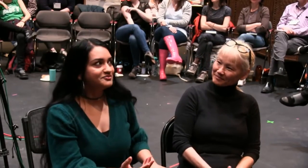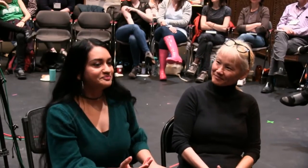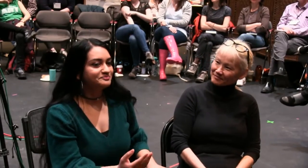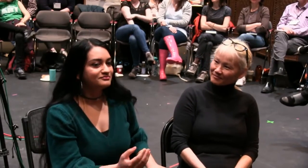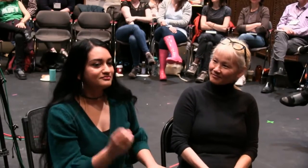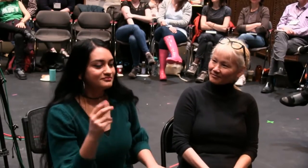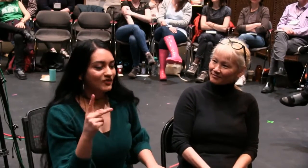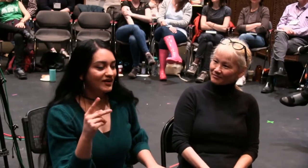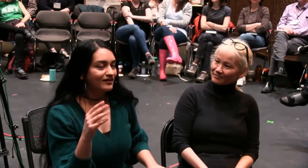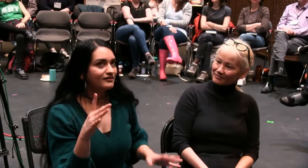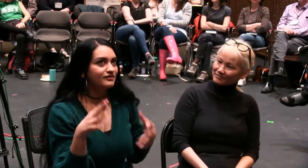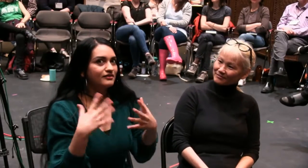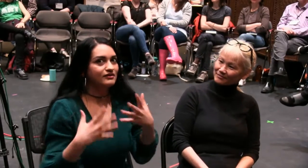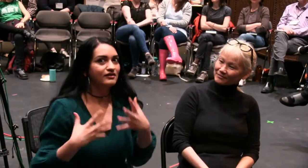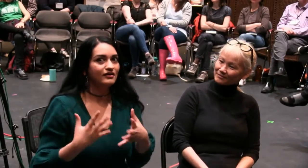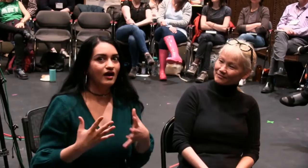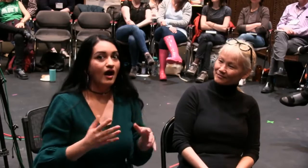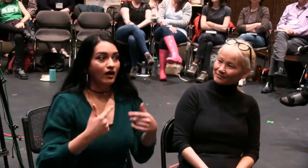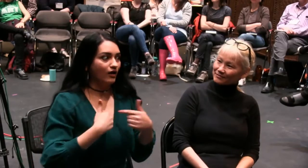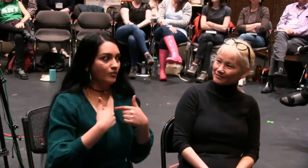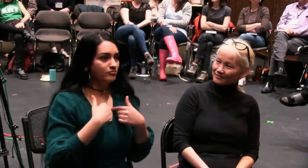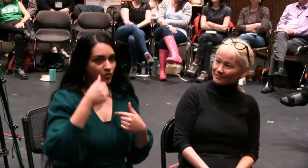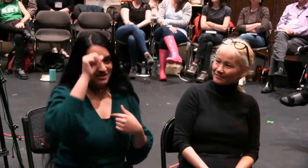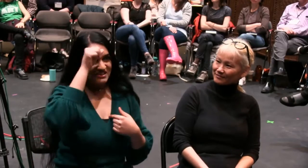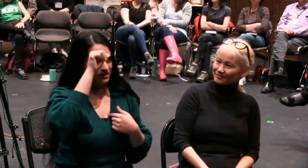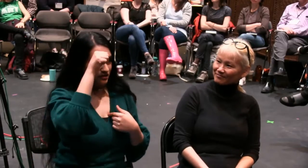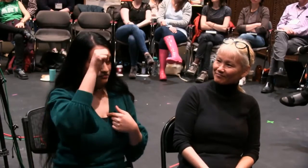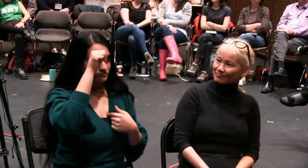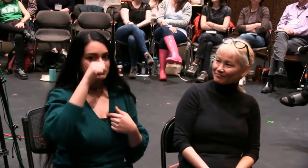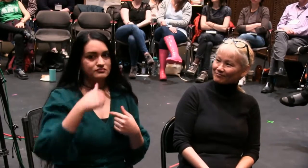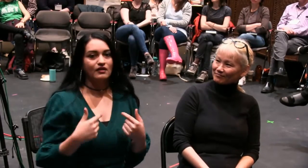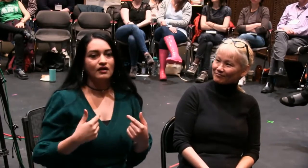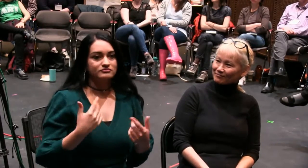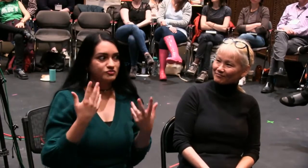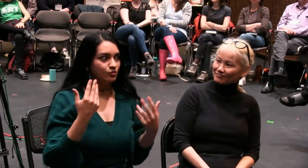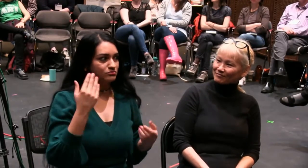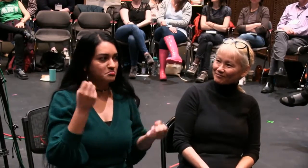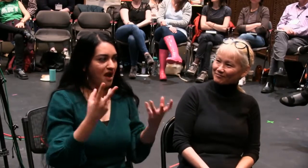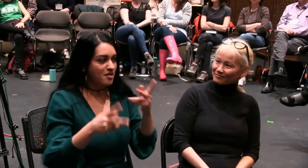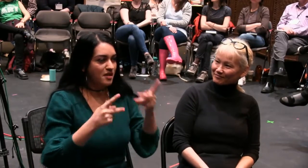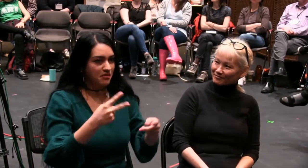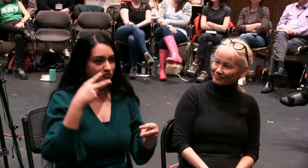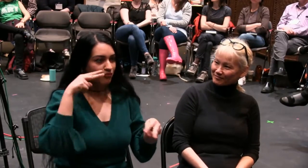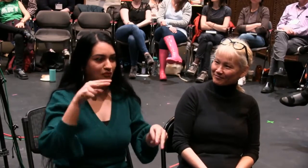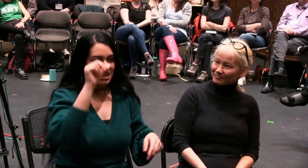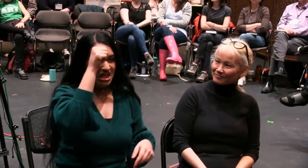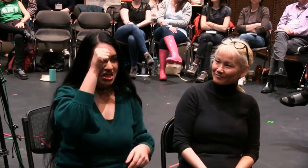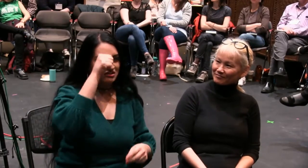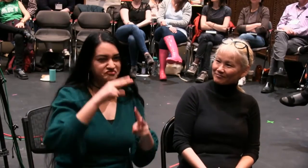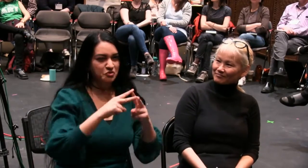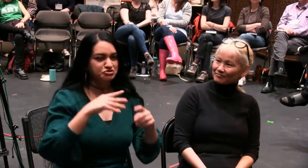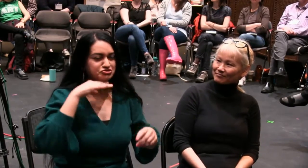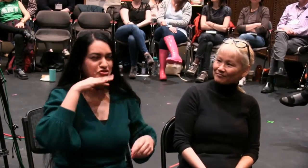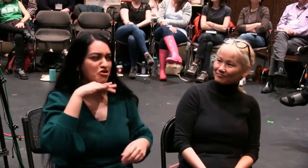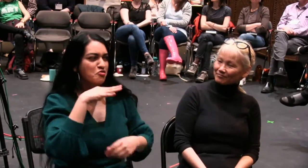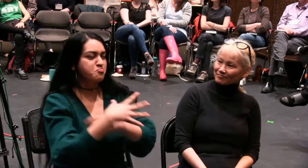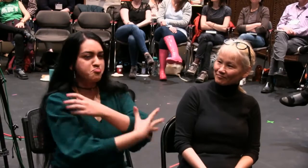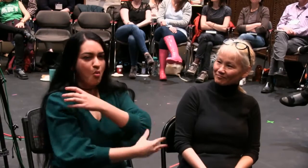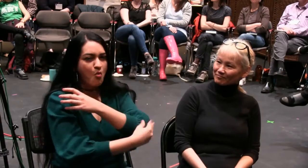This is Sabina. Okay. Well, yeah, I'm from India. So, you know, people think we're